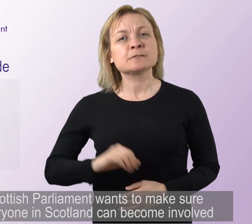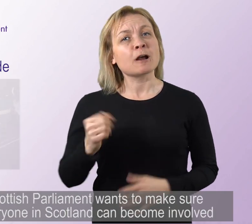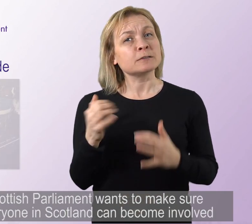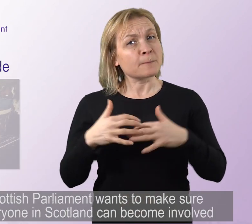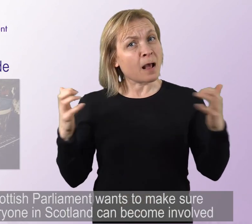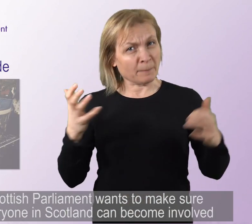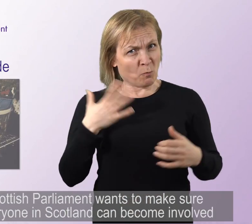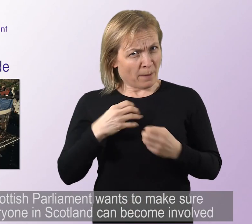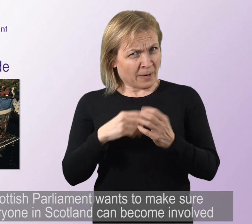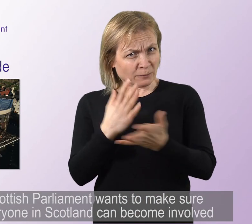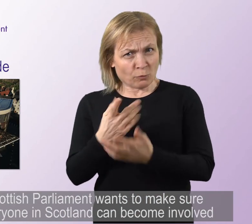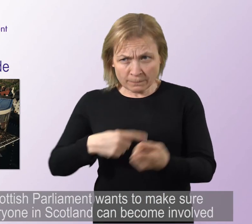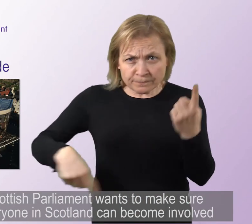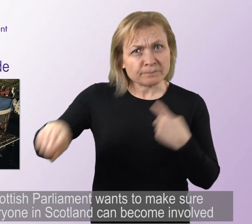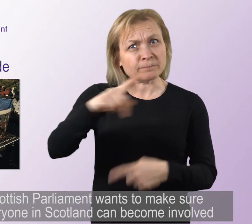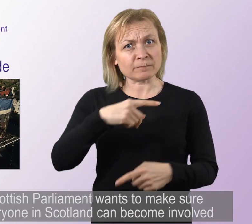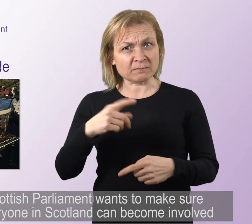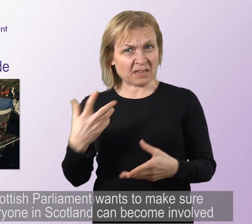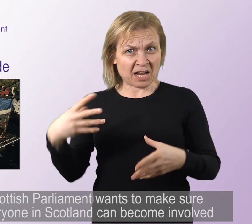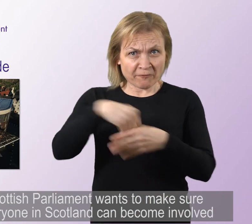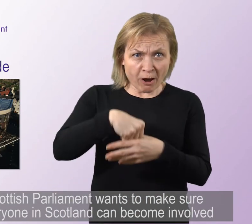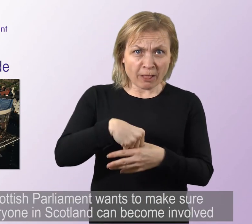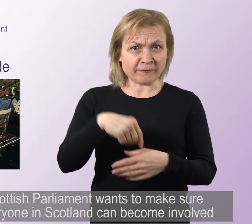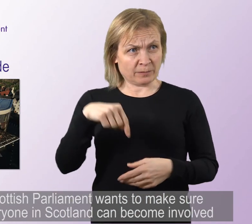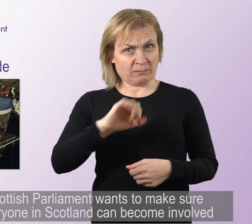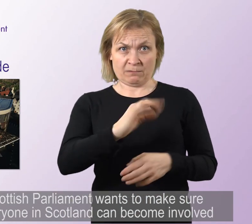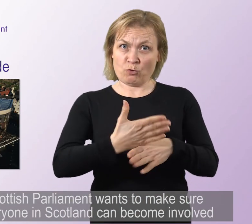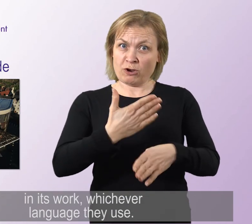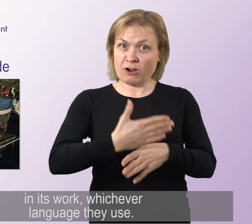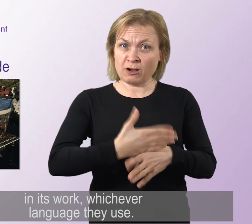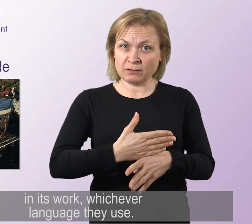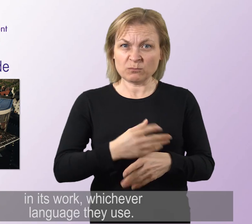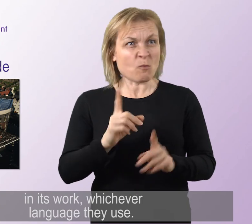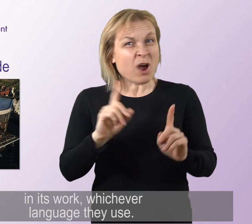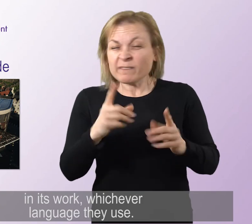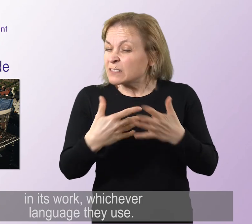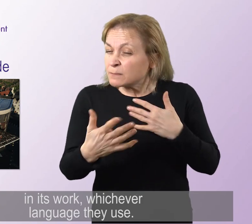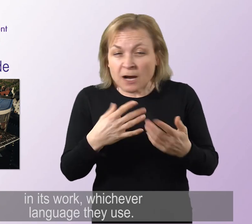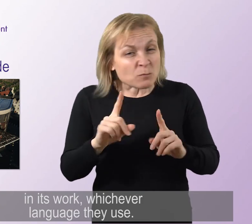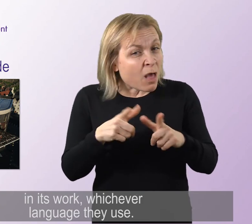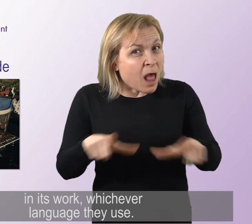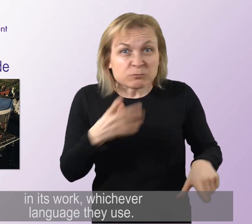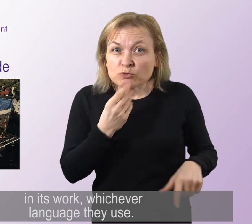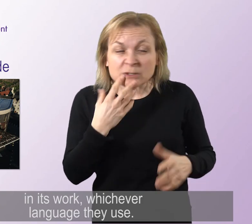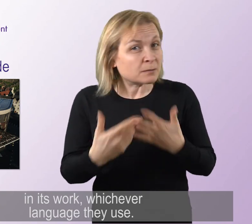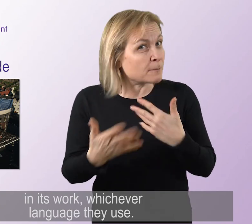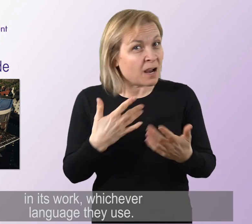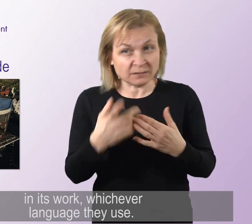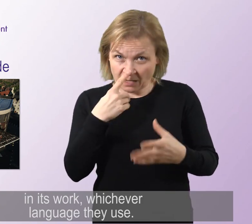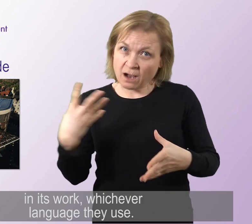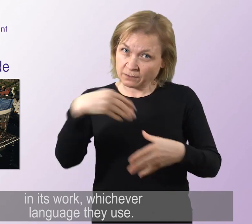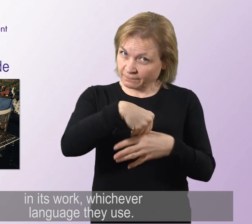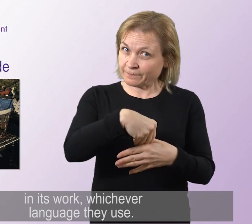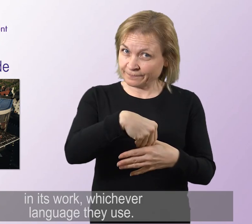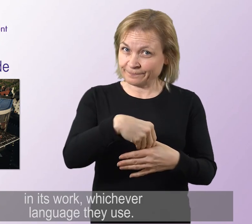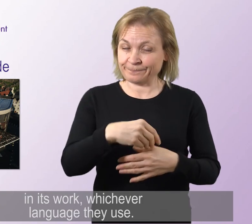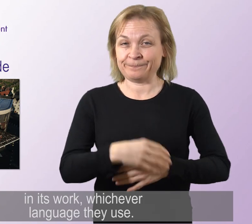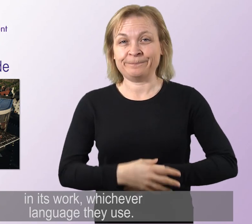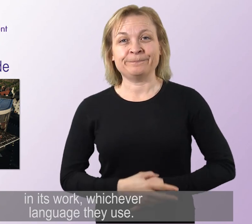The Scottish Parliament wants to make sure that everyone in Scotland can become involved in its work, whichever